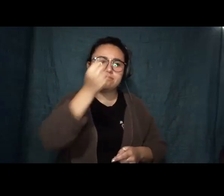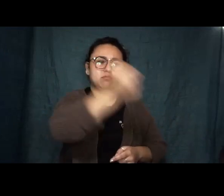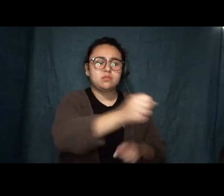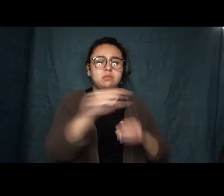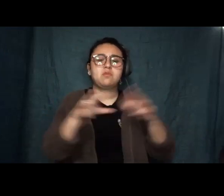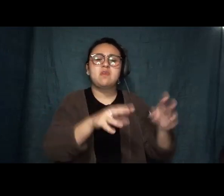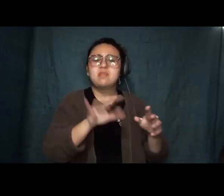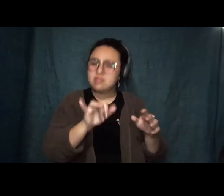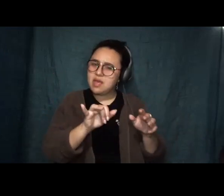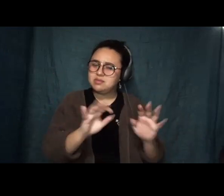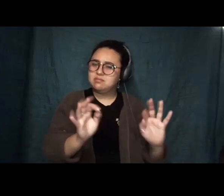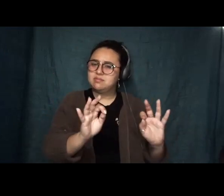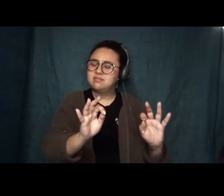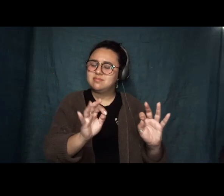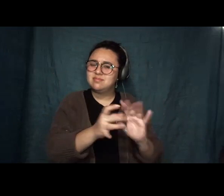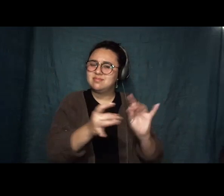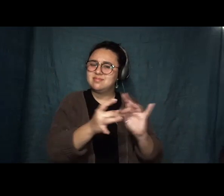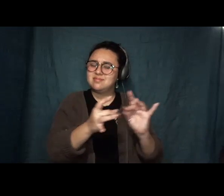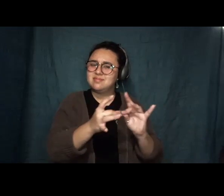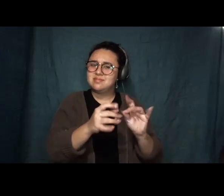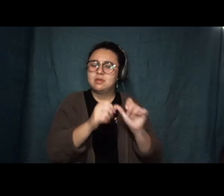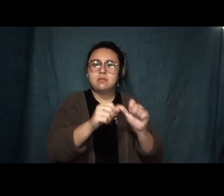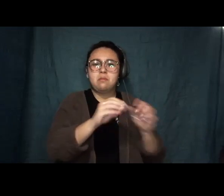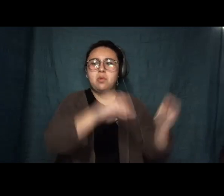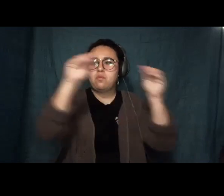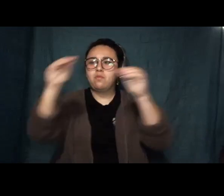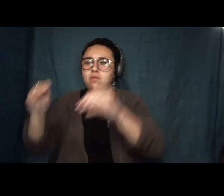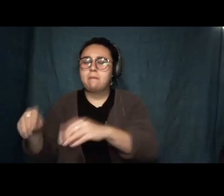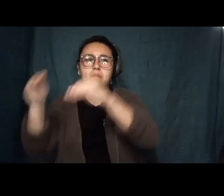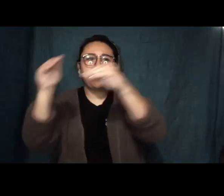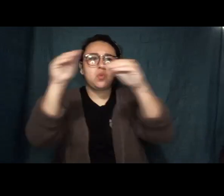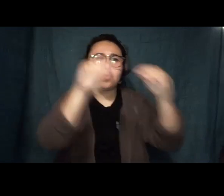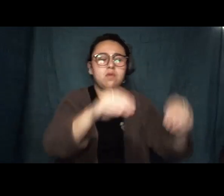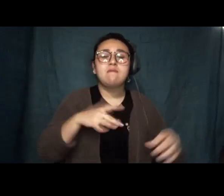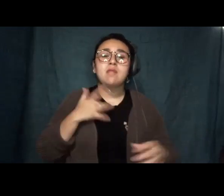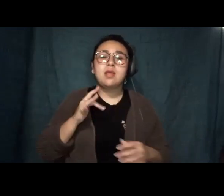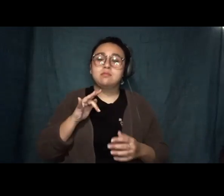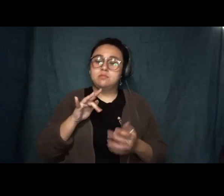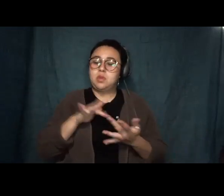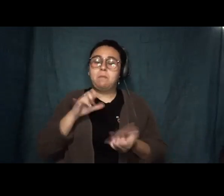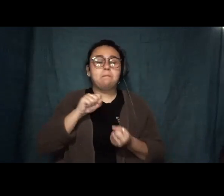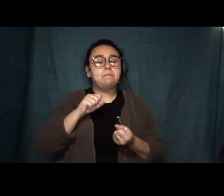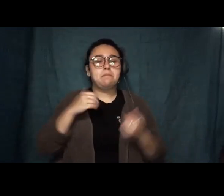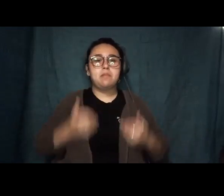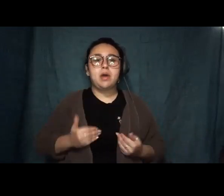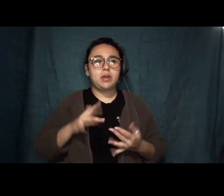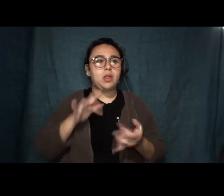the move ever since, from body to body, everybody in Black.